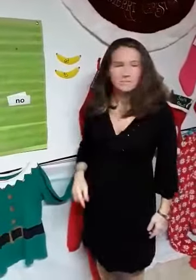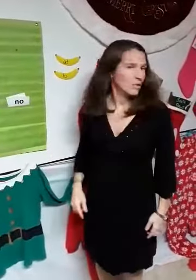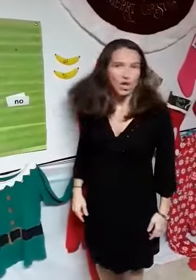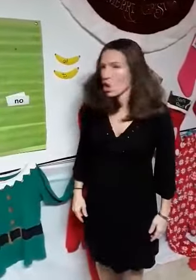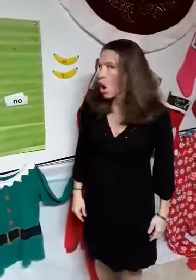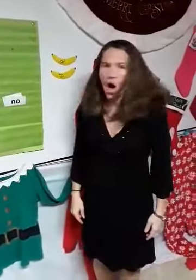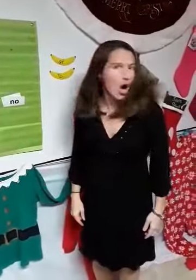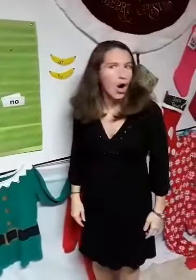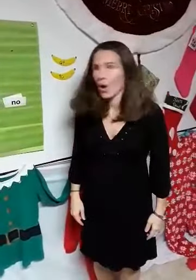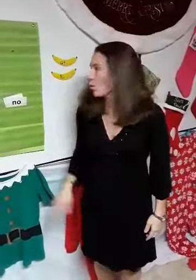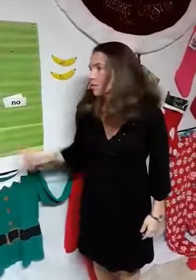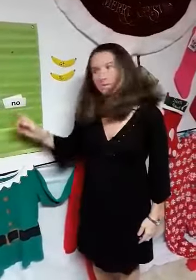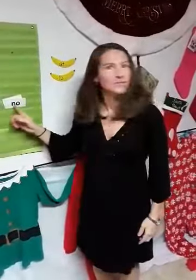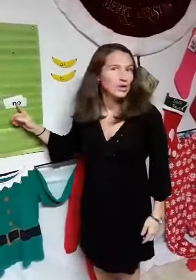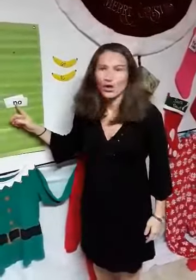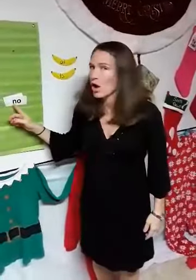No. No.